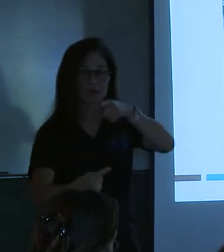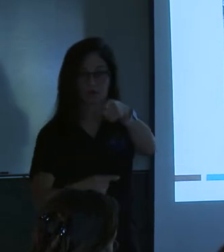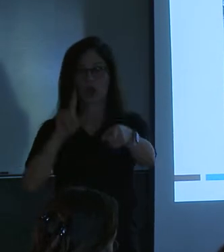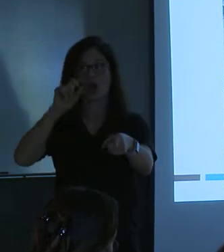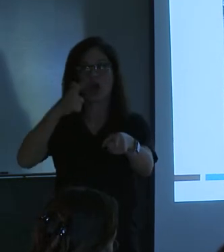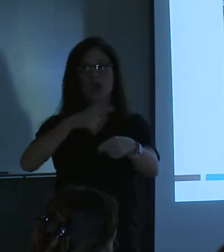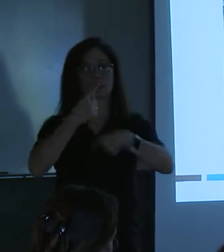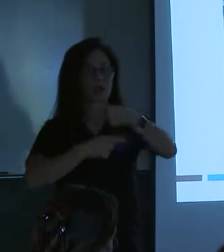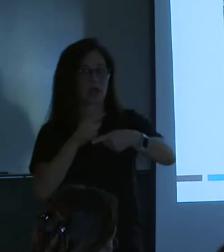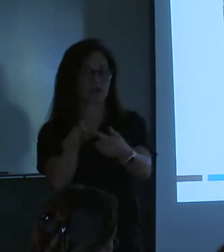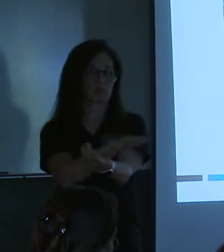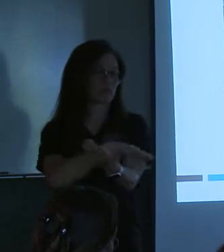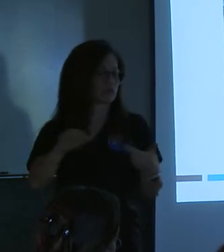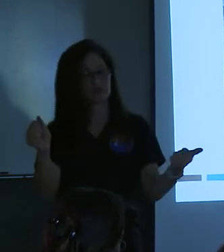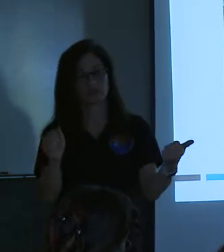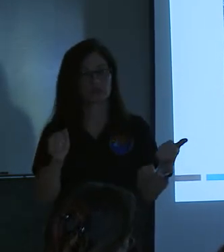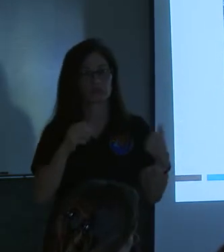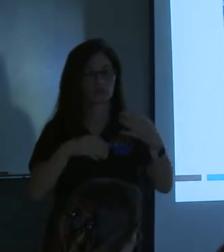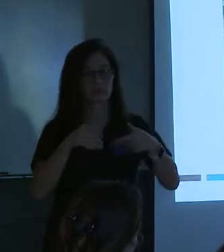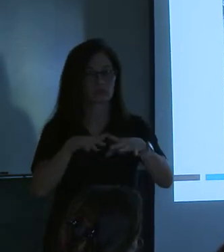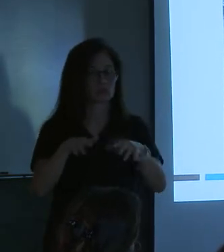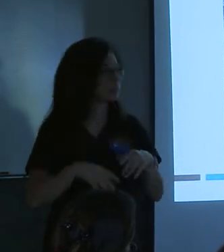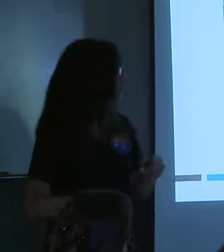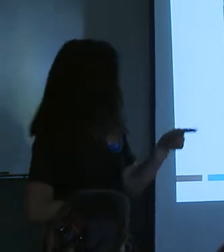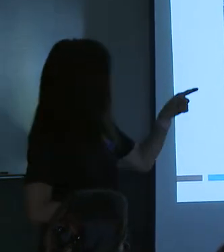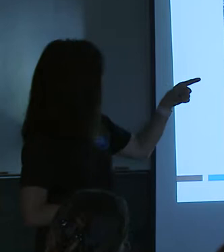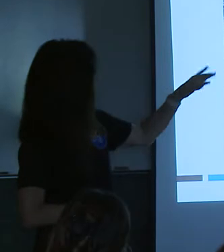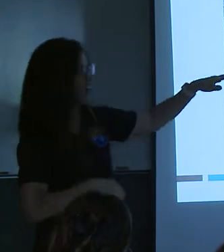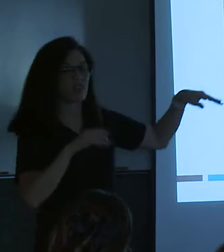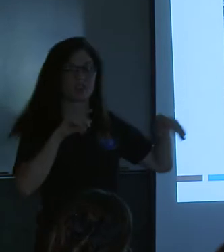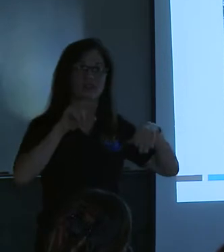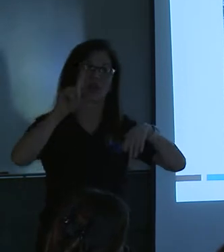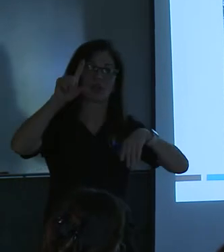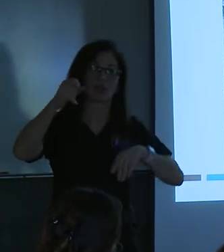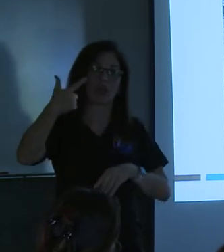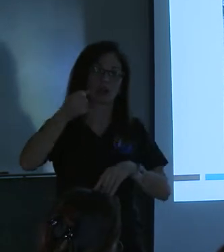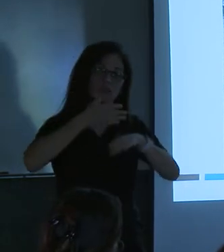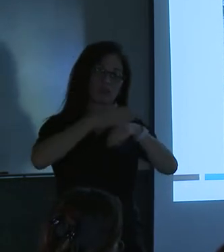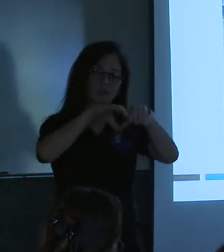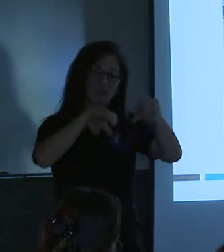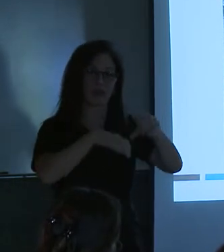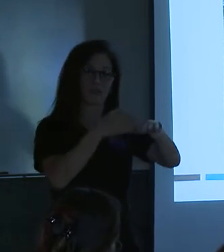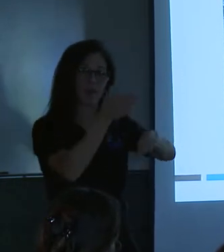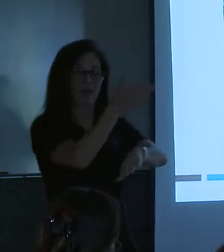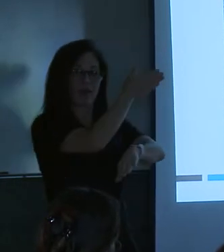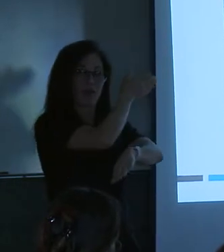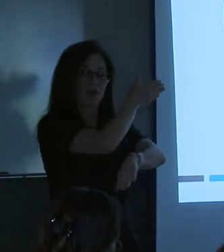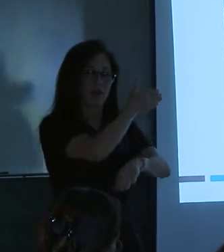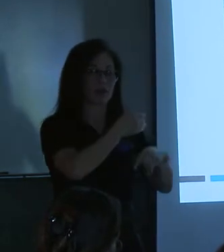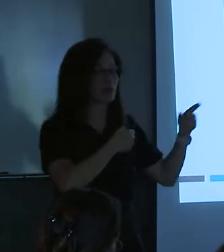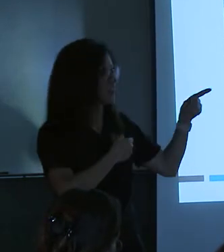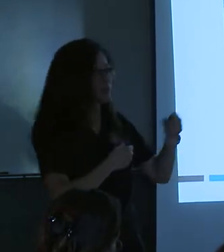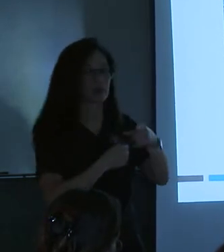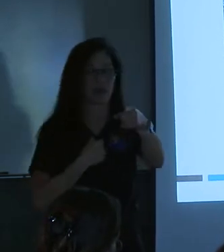But... So what about all these logs up here upstream of the log rundown structure? Yeah, that